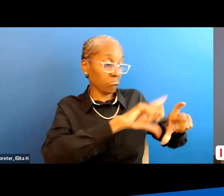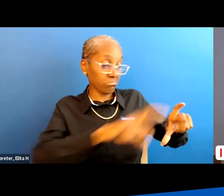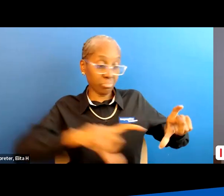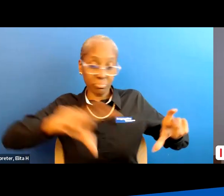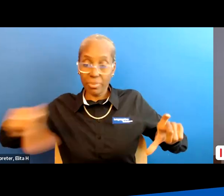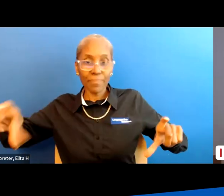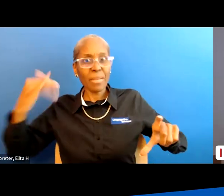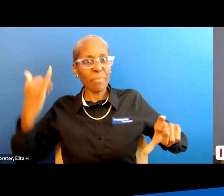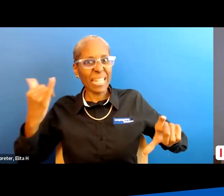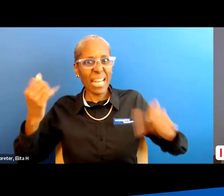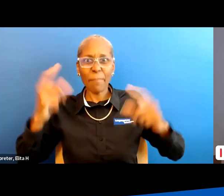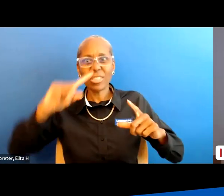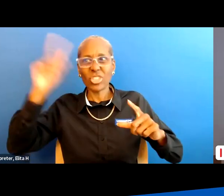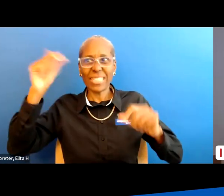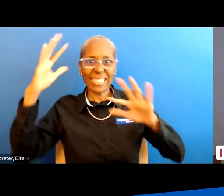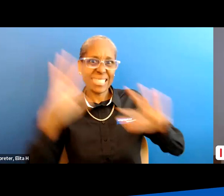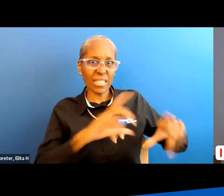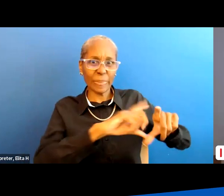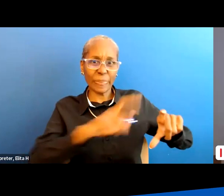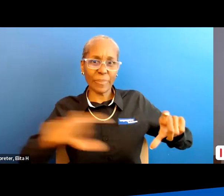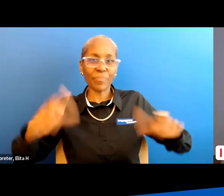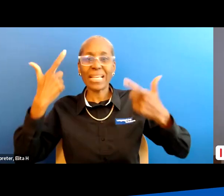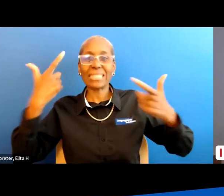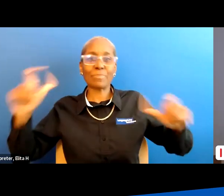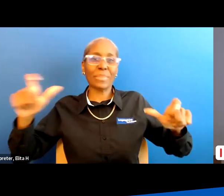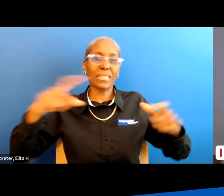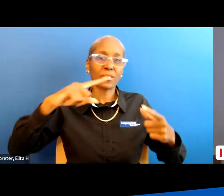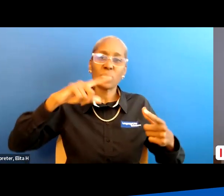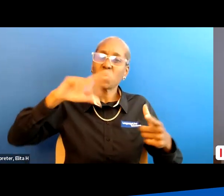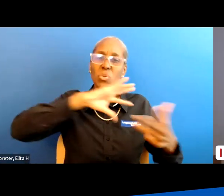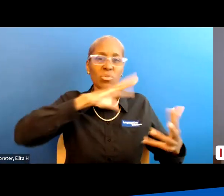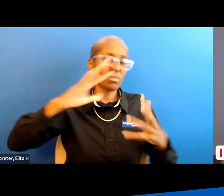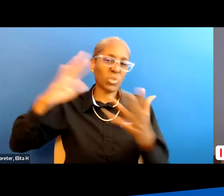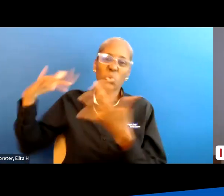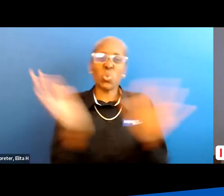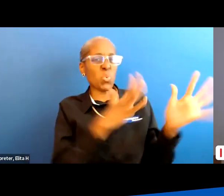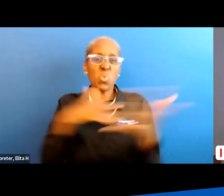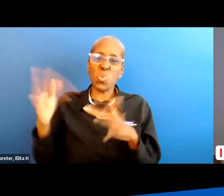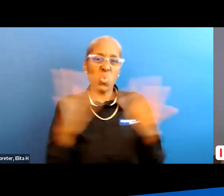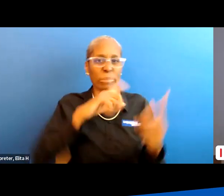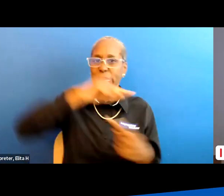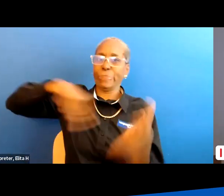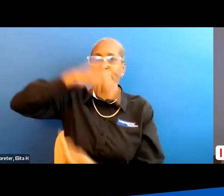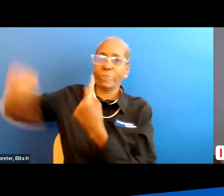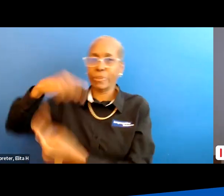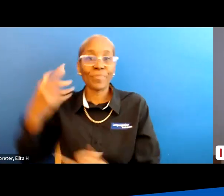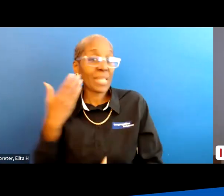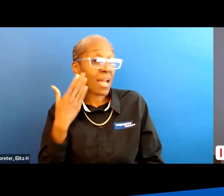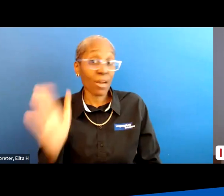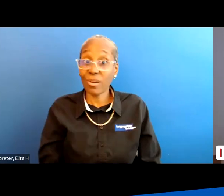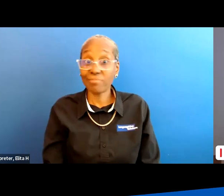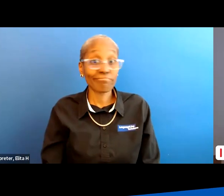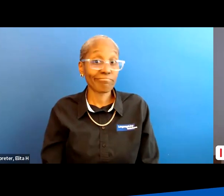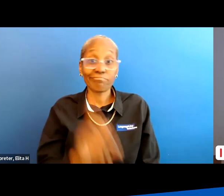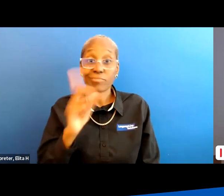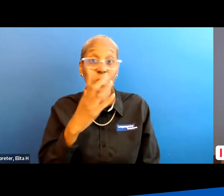but now this lot of the sunbelt has these huge horrific storms that are going on so i don't know um what is